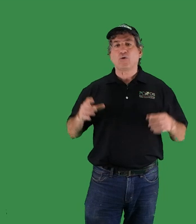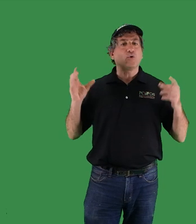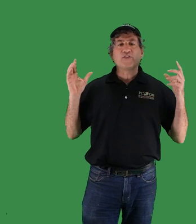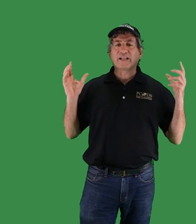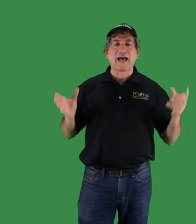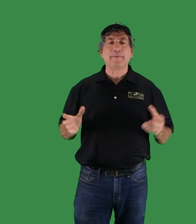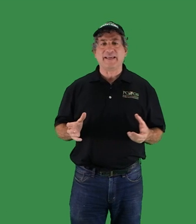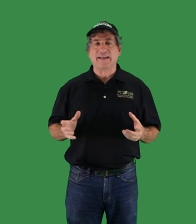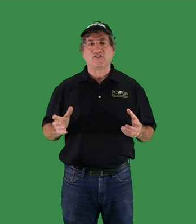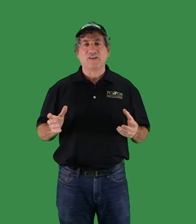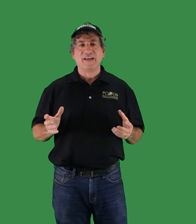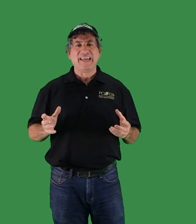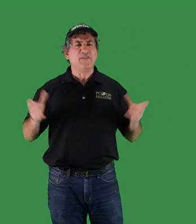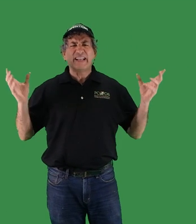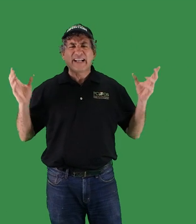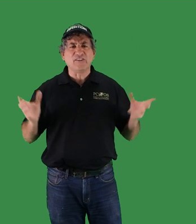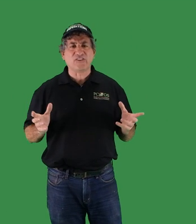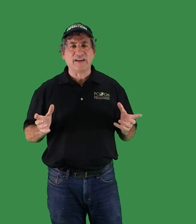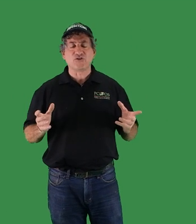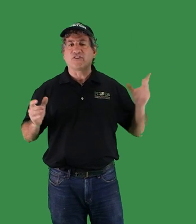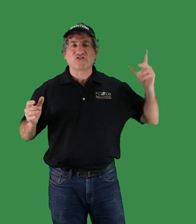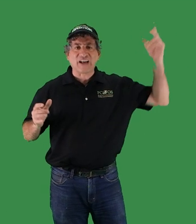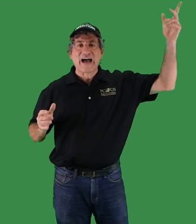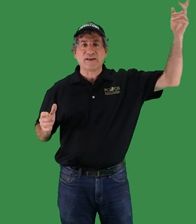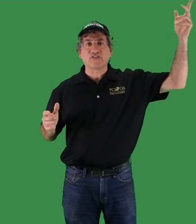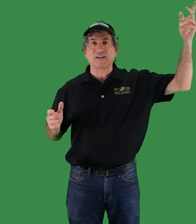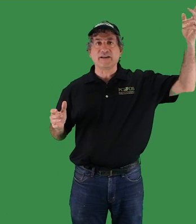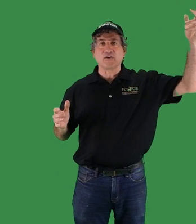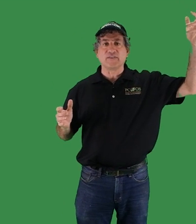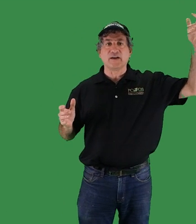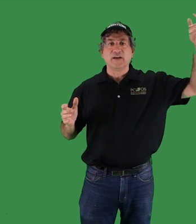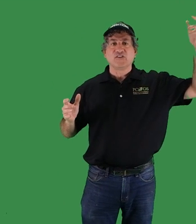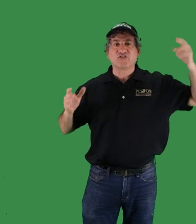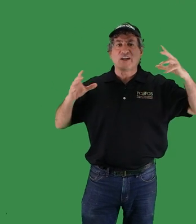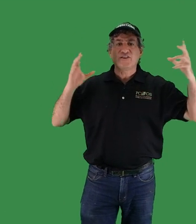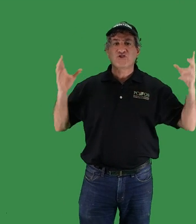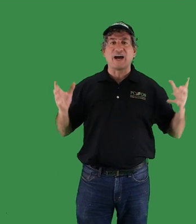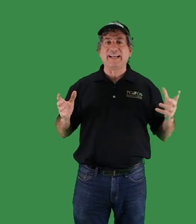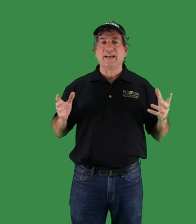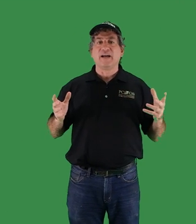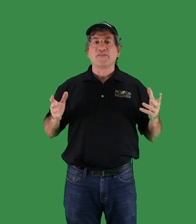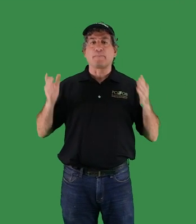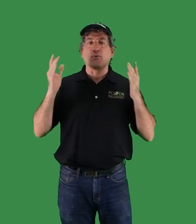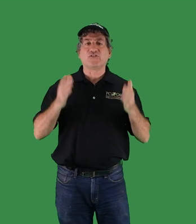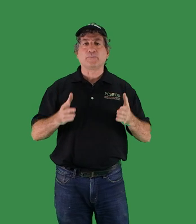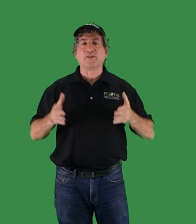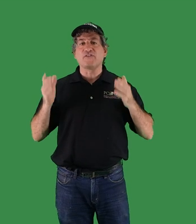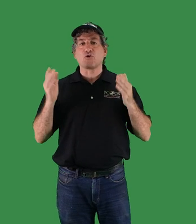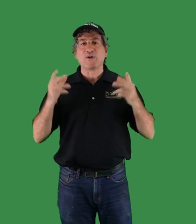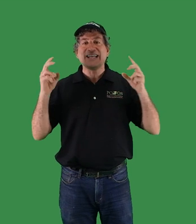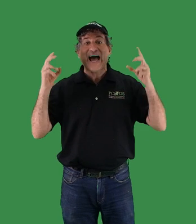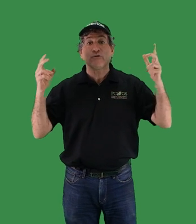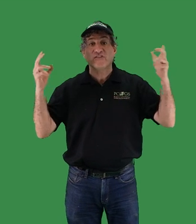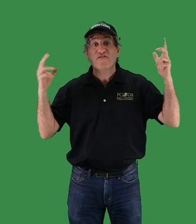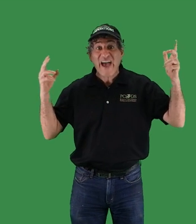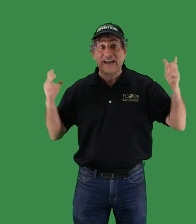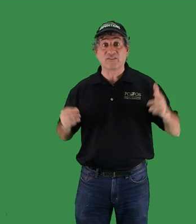cold the climate gets. Even in an ice age, if the sky is clear and the sun is shining, the principle of the greenhouse effect,